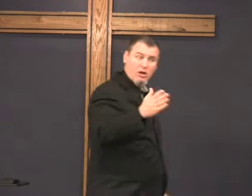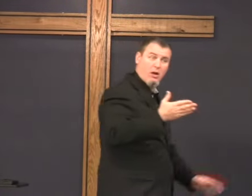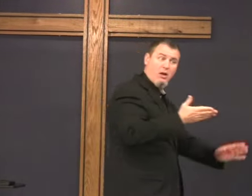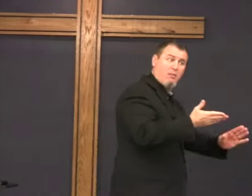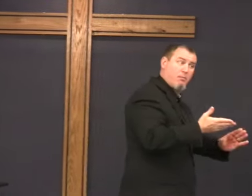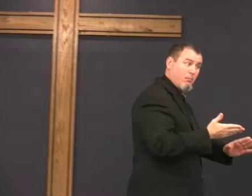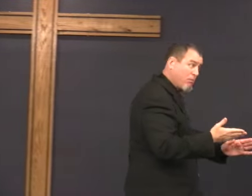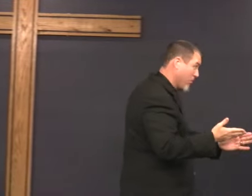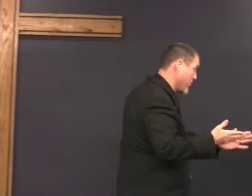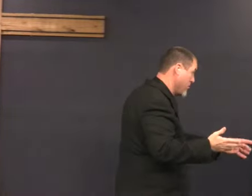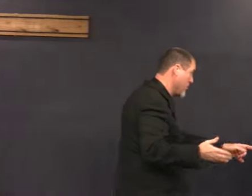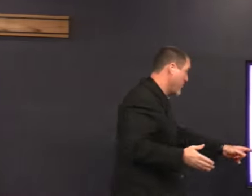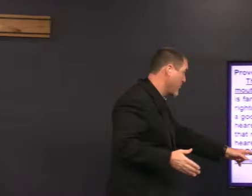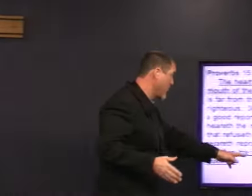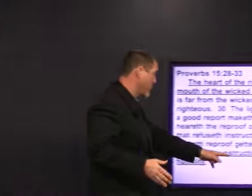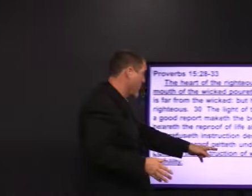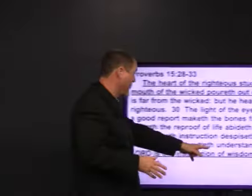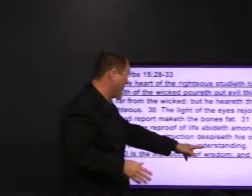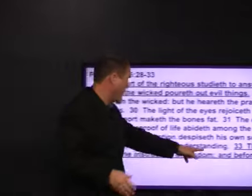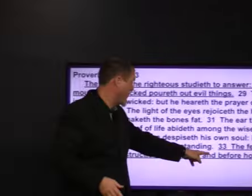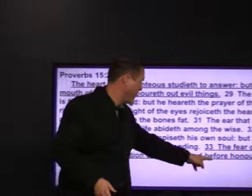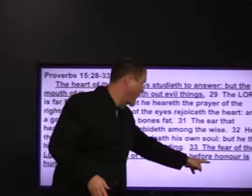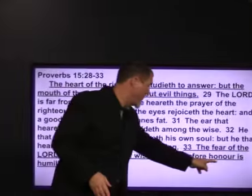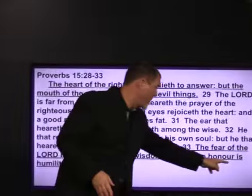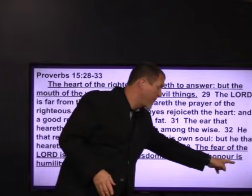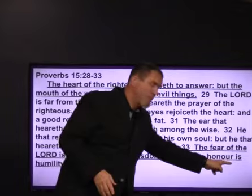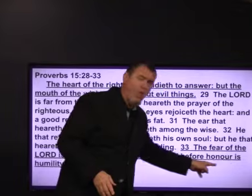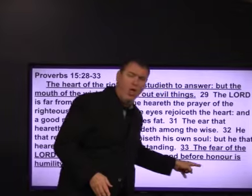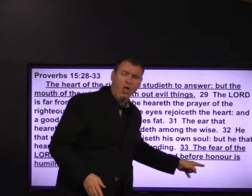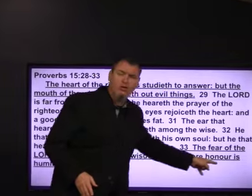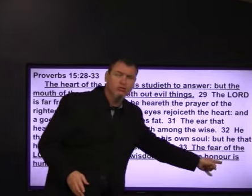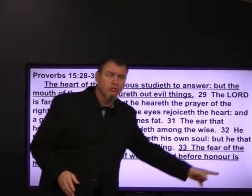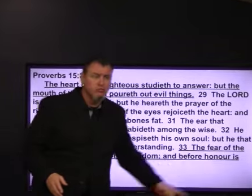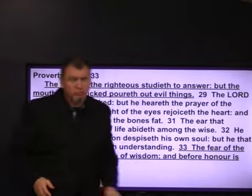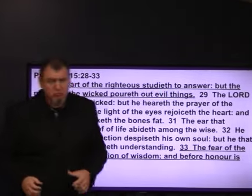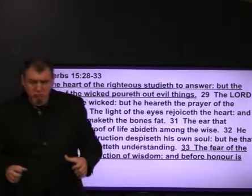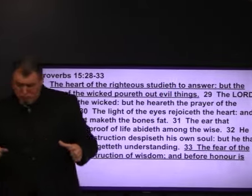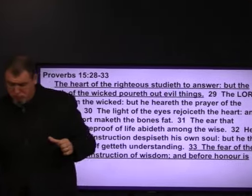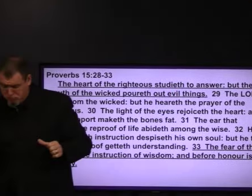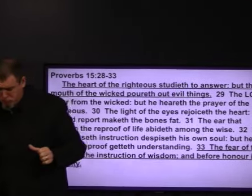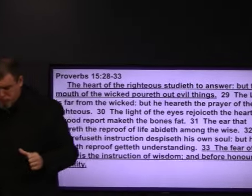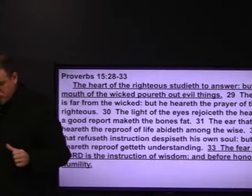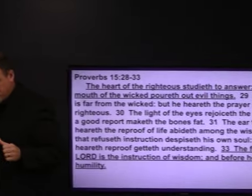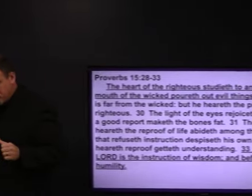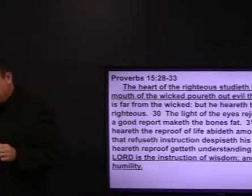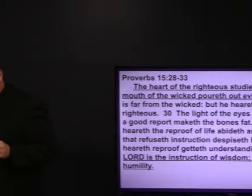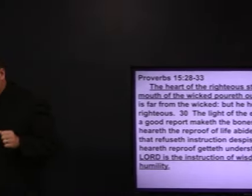me, but before we are honored,